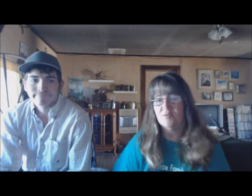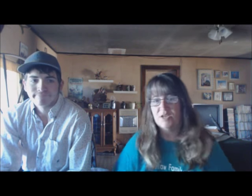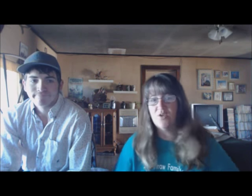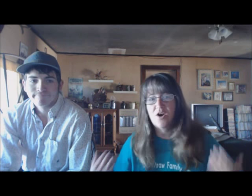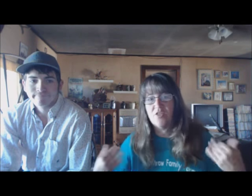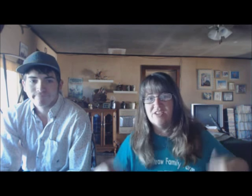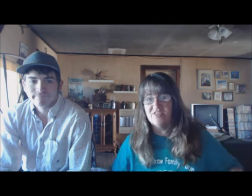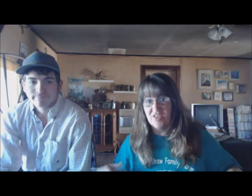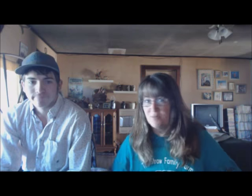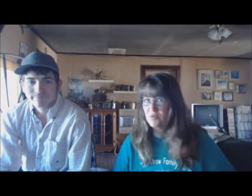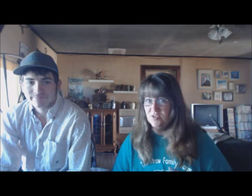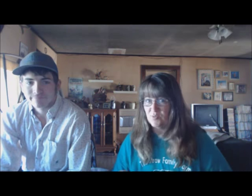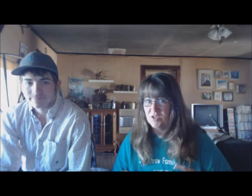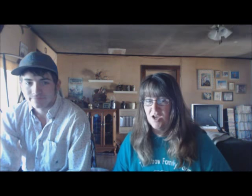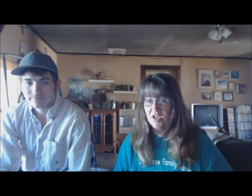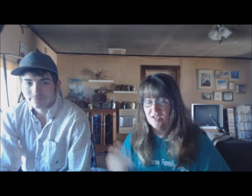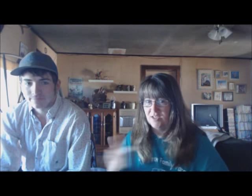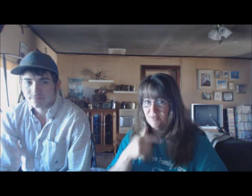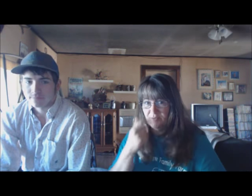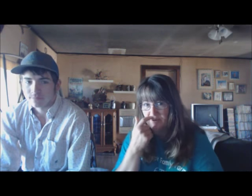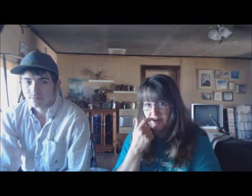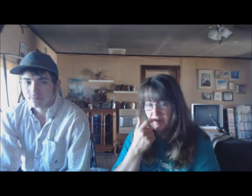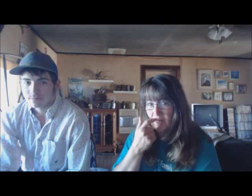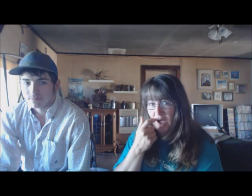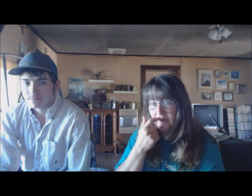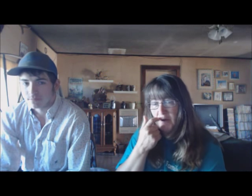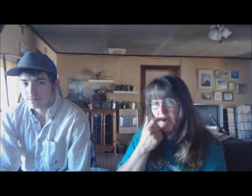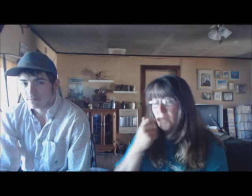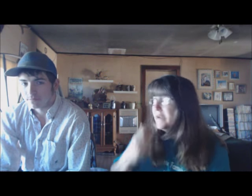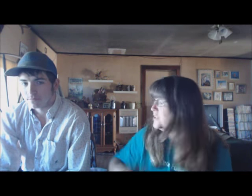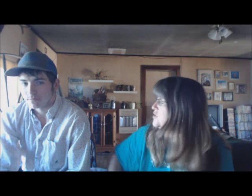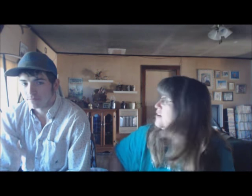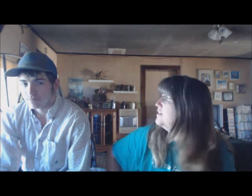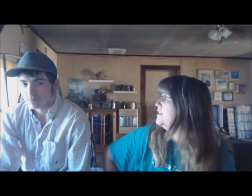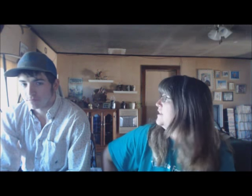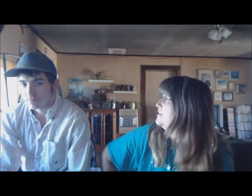We know all this voluptuous would not. It would run people off. Why didn't you garden naked?